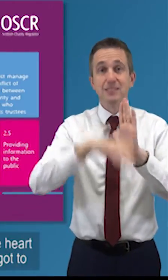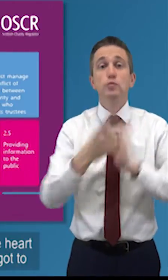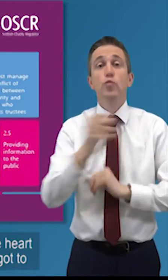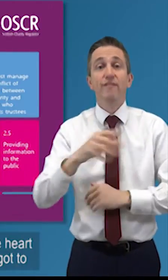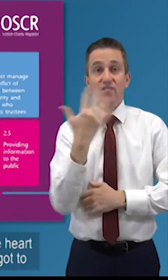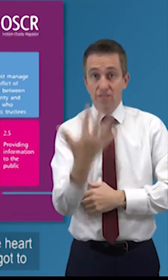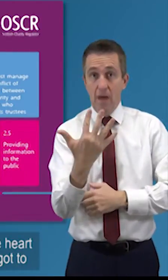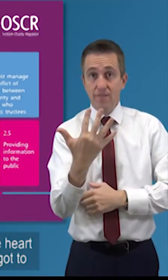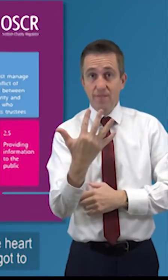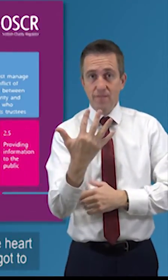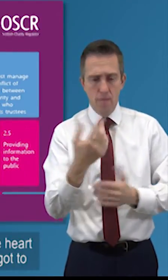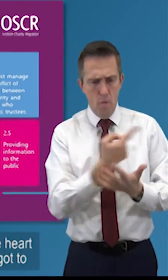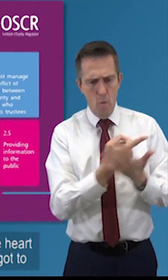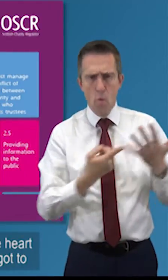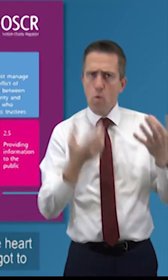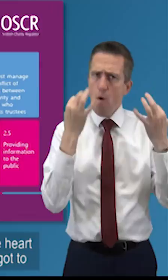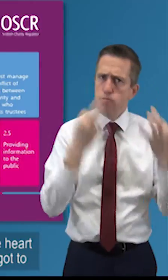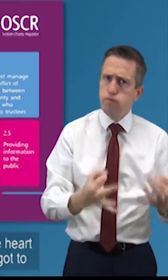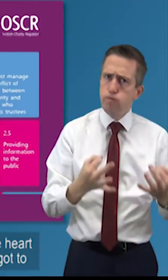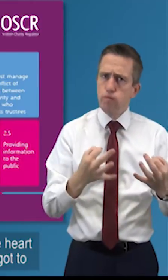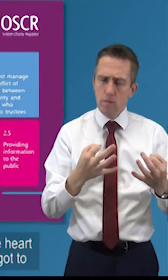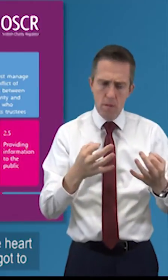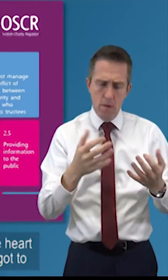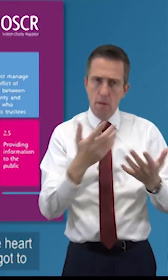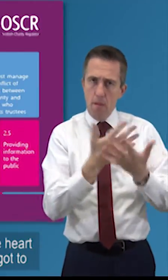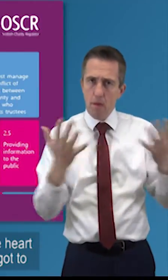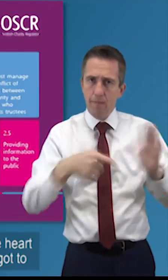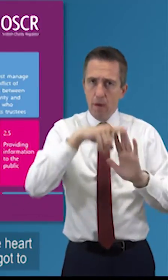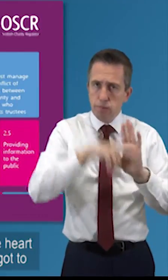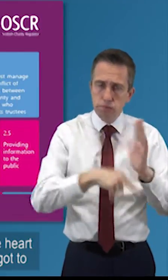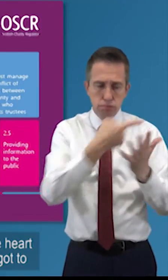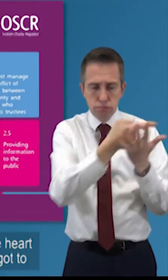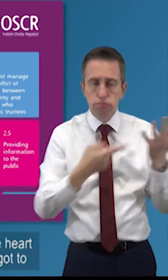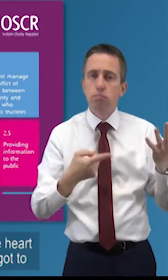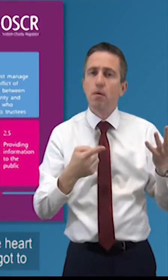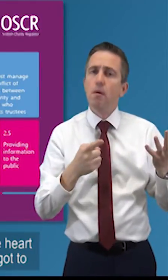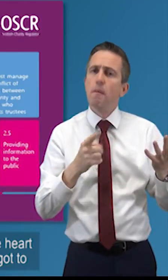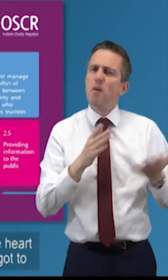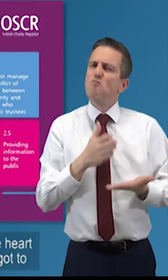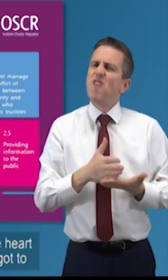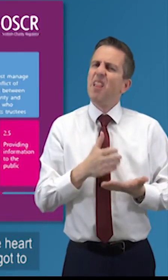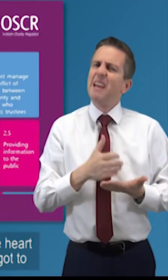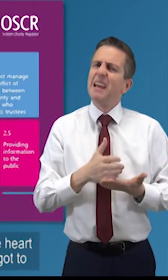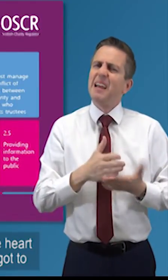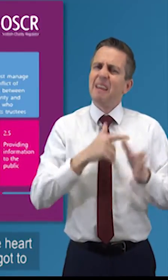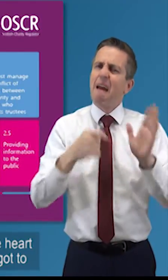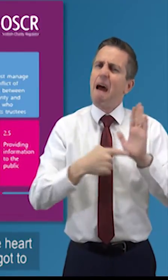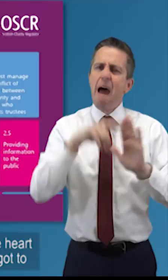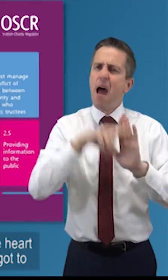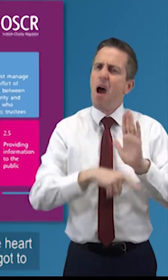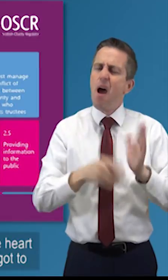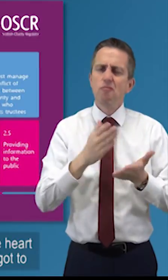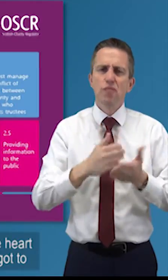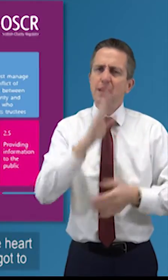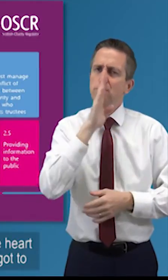um that all sounds very official very legalese but at the heart of it it's a very simple idea